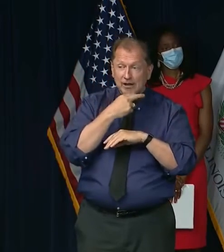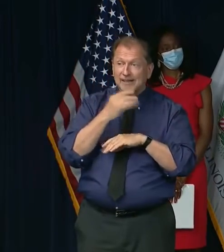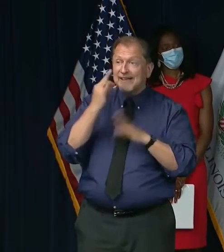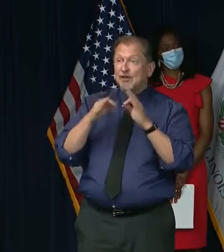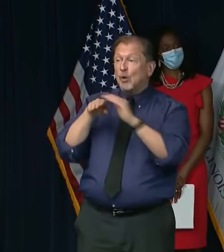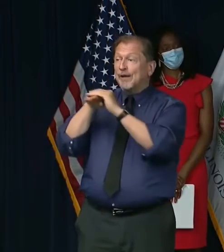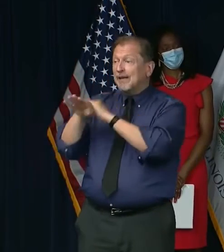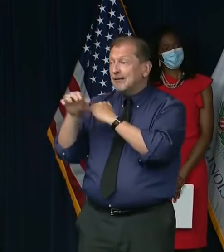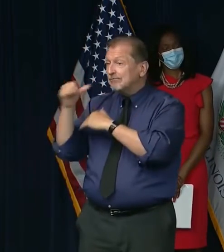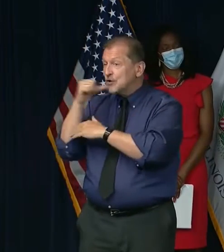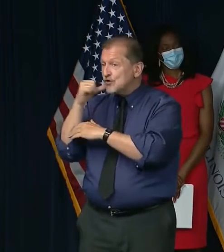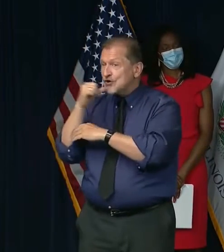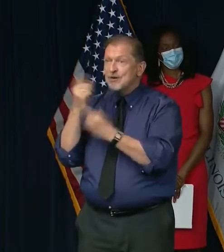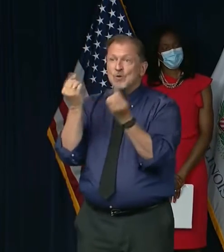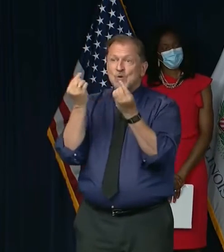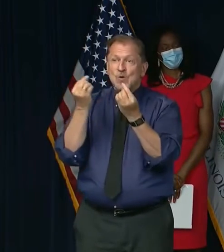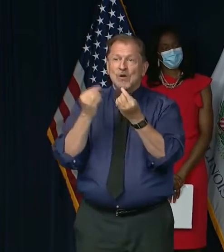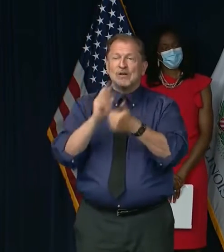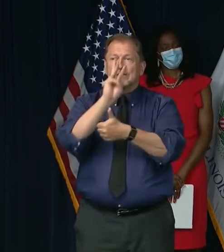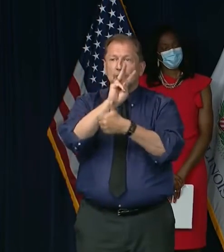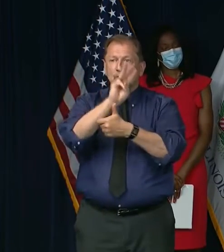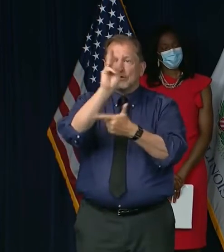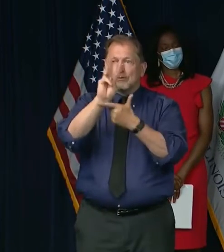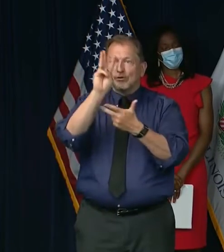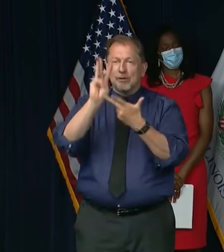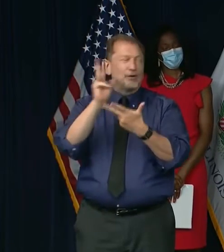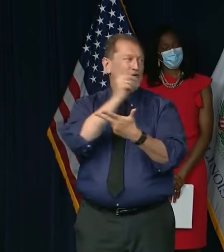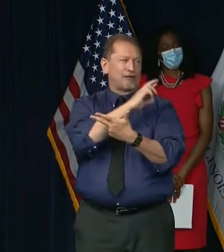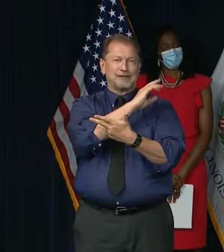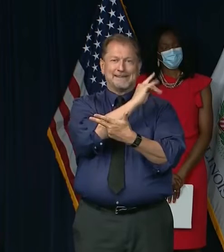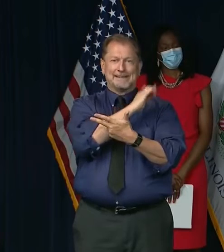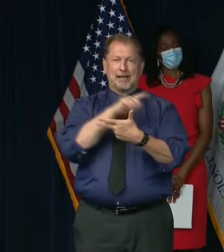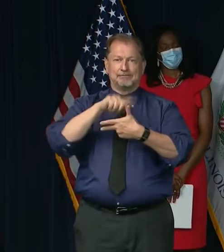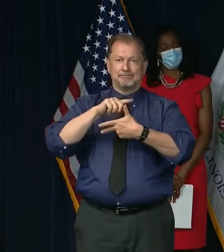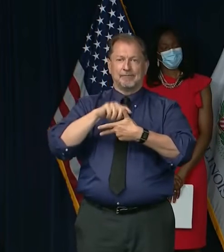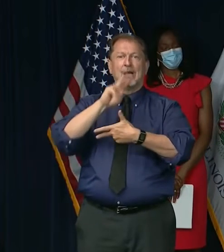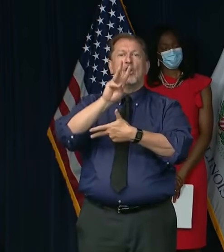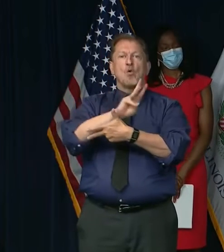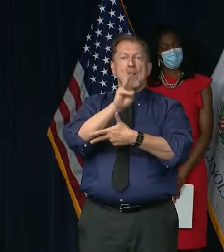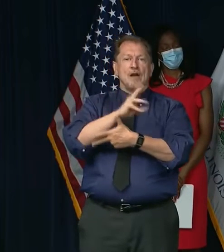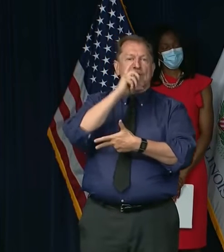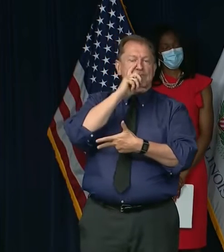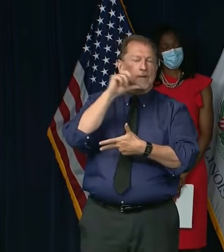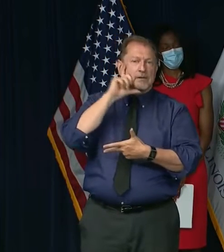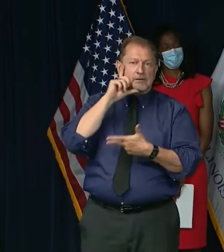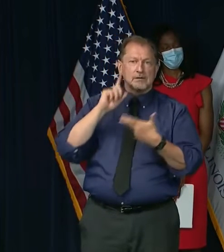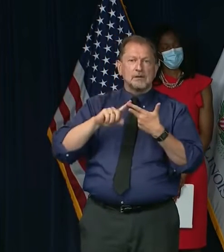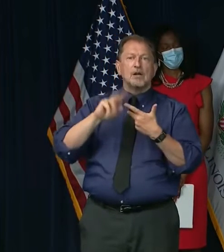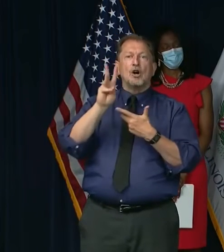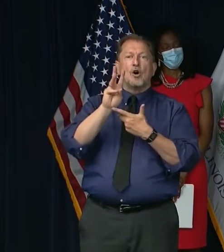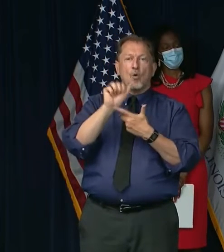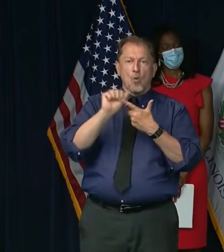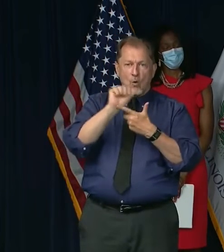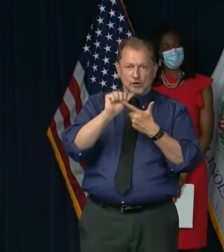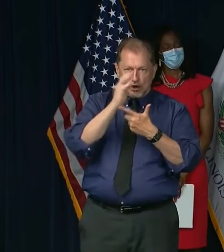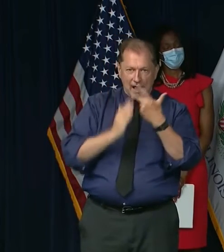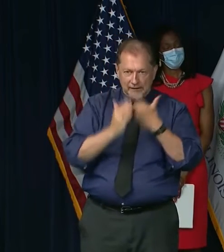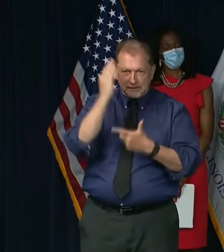Dr. Ezeke? You know, wear your mask. Wear your face cover. Watch your distance.